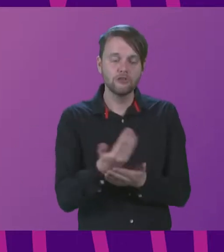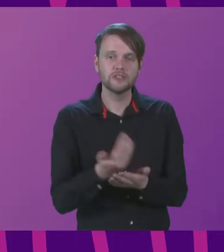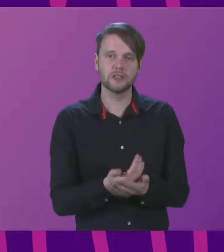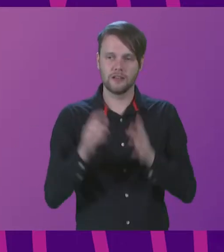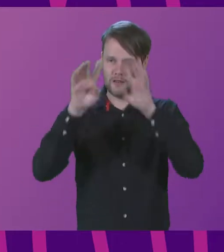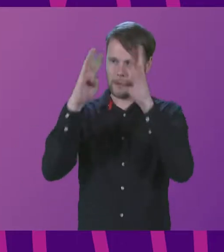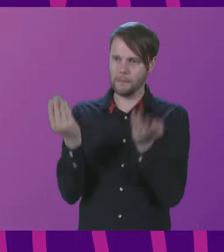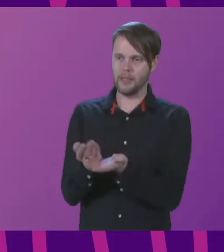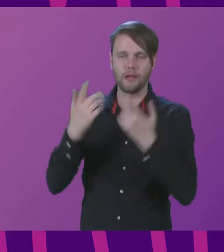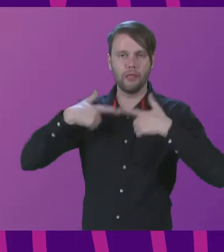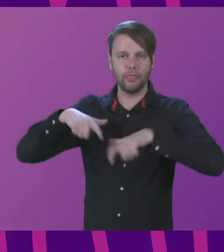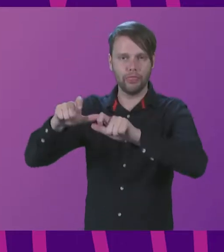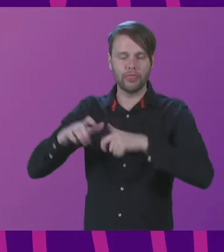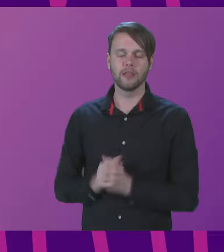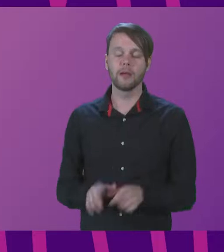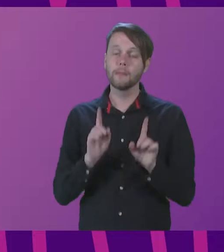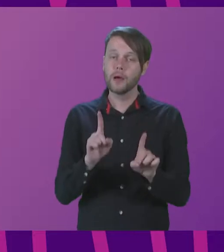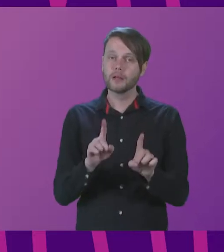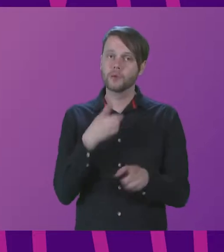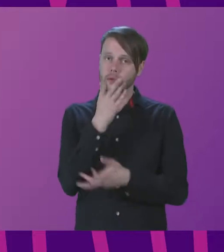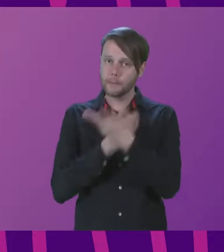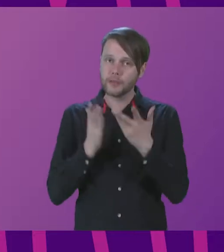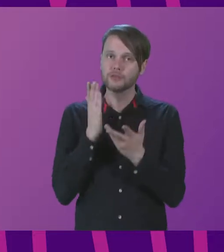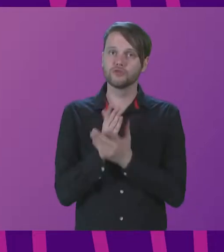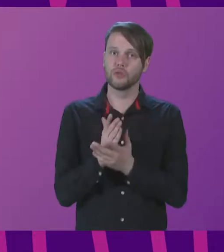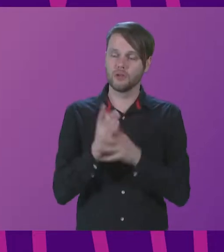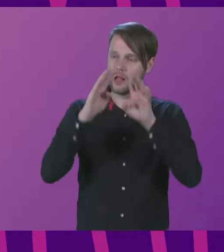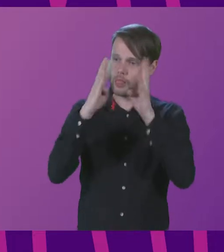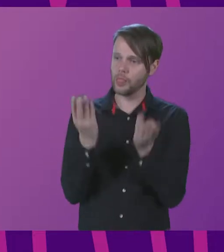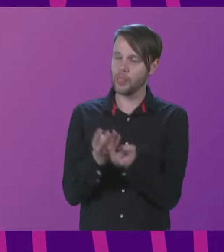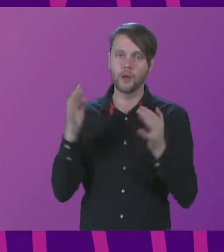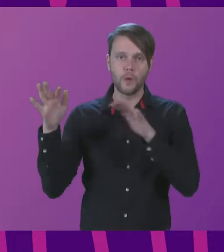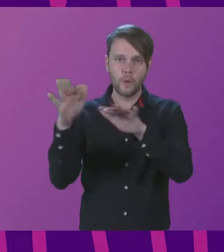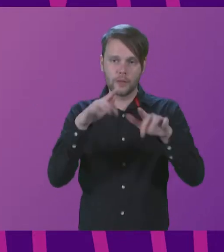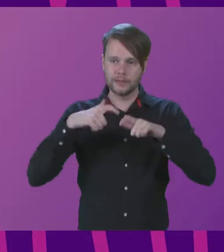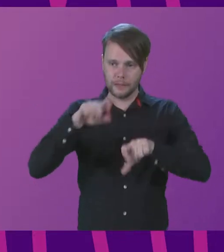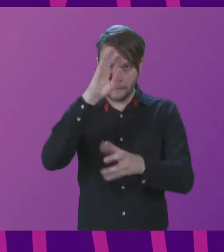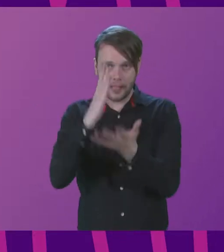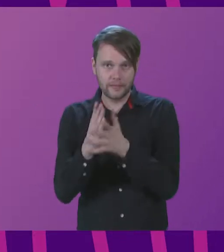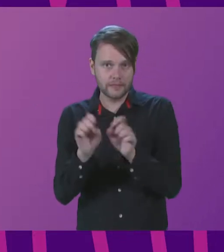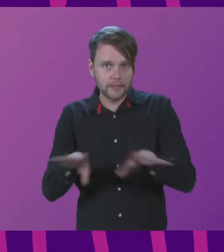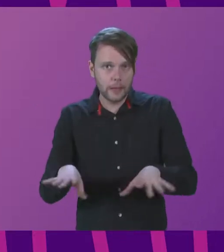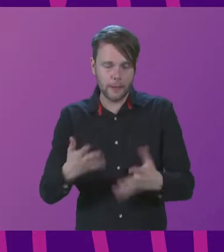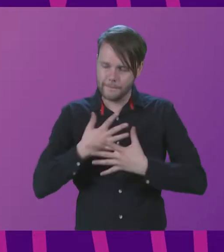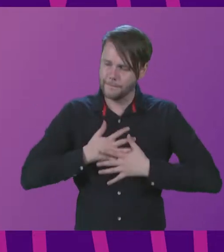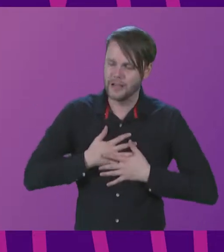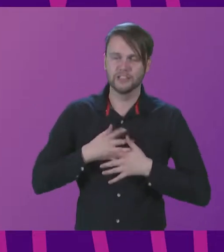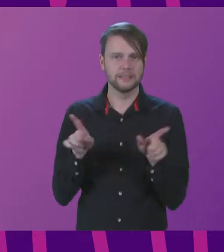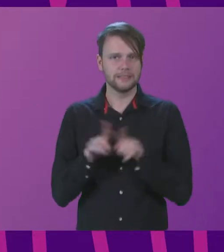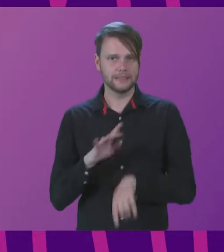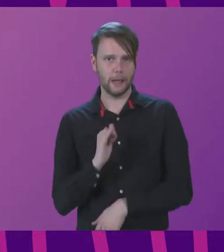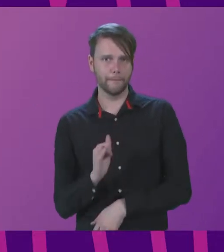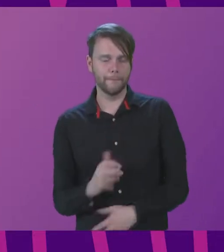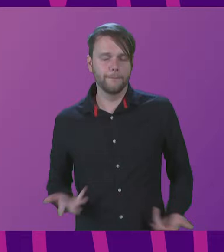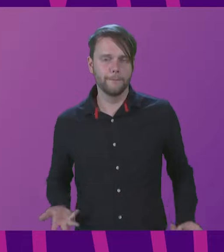our planet's survival. But let's make sure that the rest of the world comes to believe this too, as passionately as we